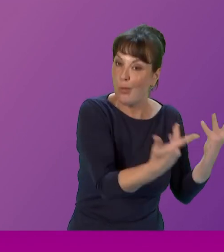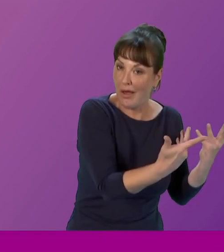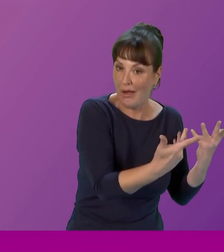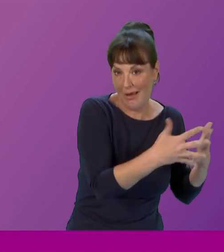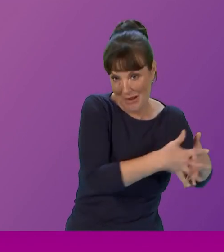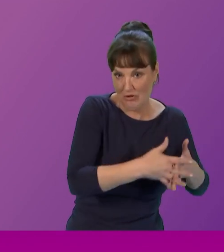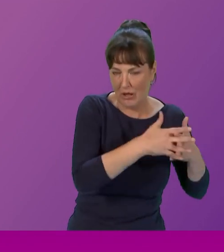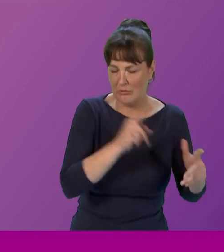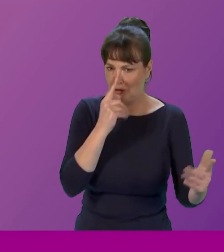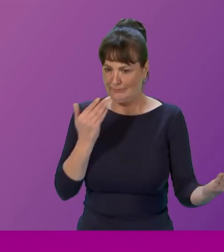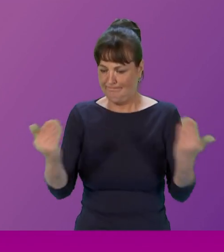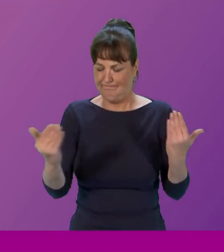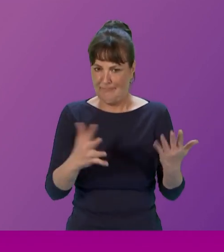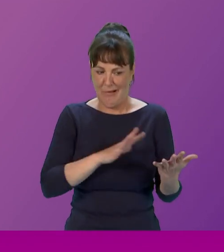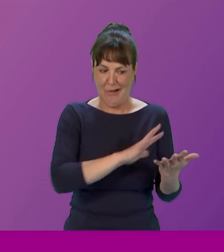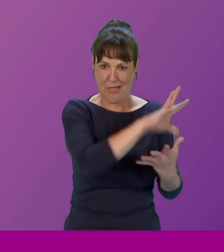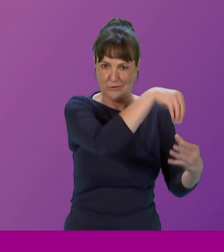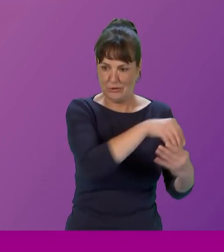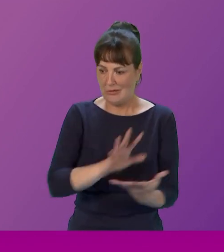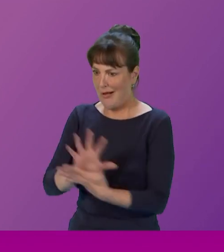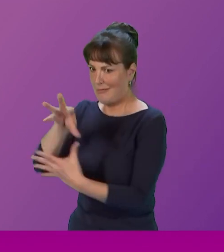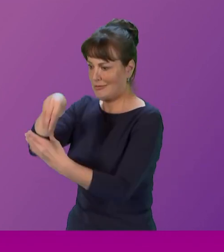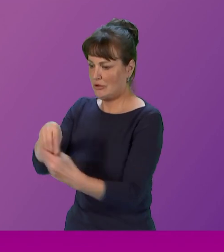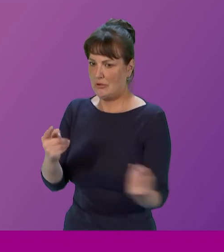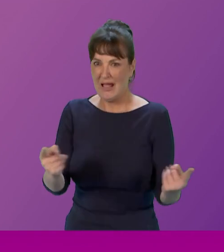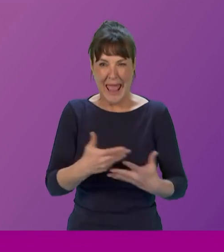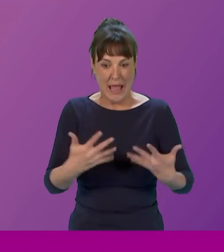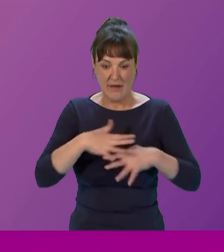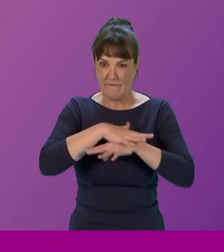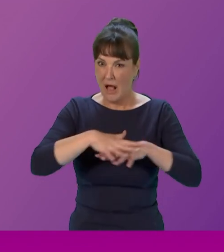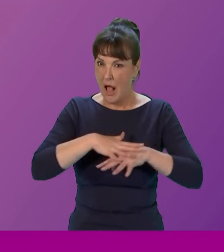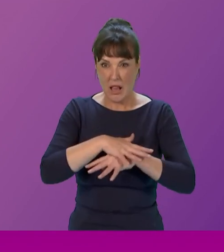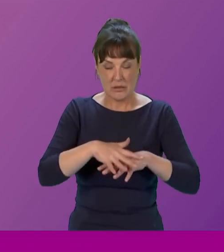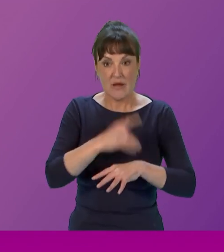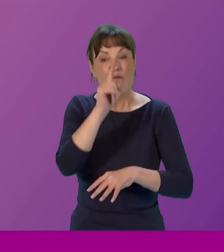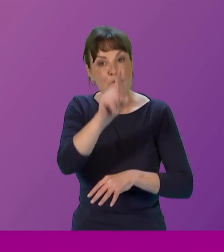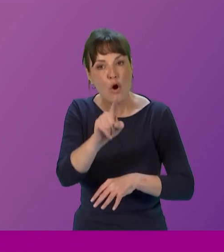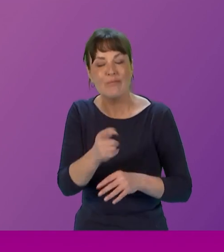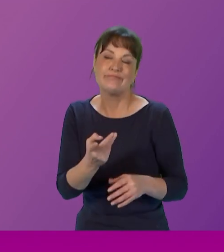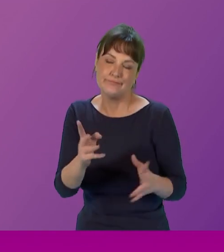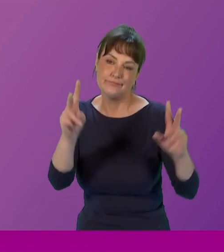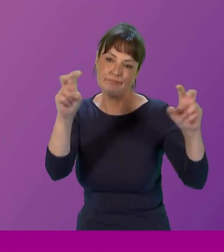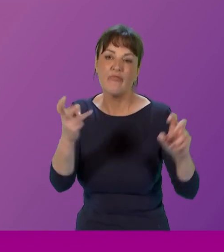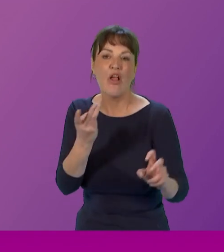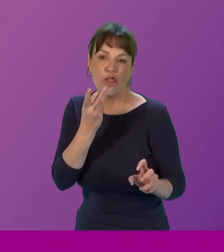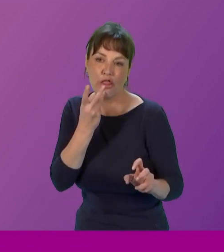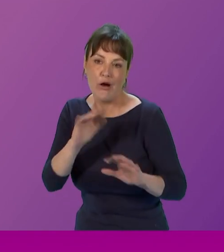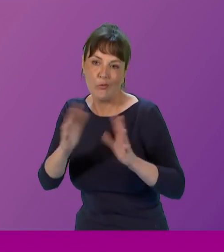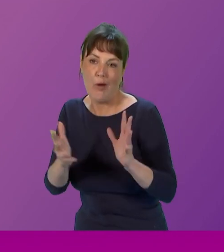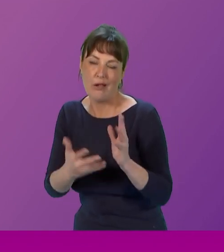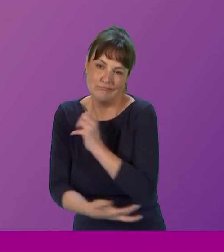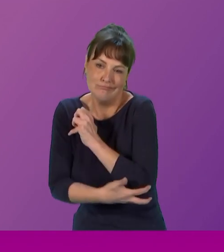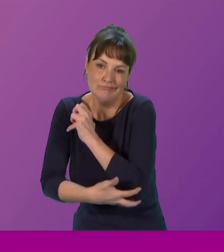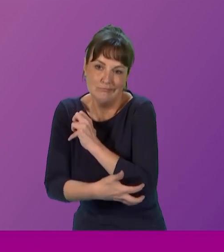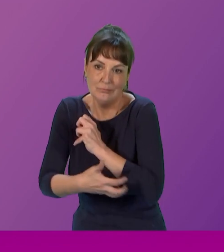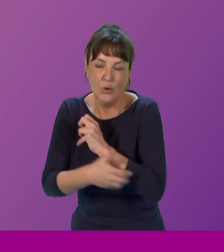culture is invoked in explanations of forms of violence against third world women while it is not similarly invoked in